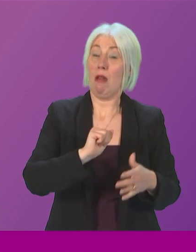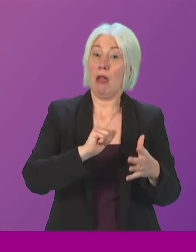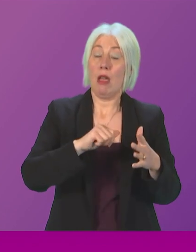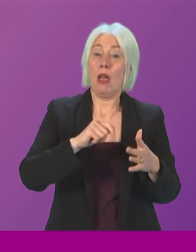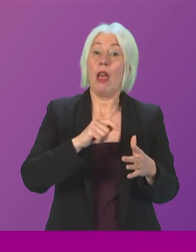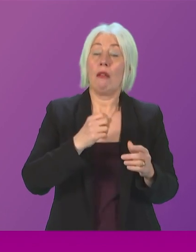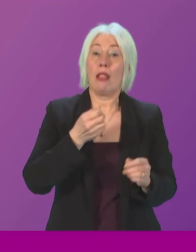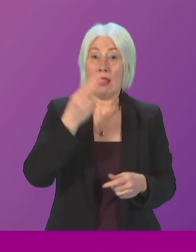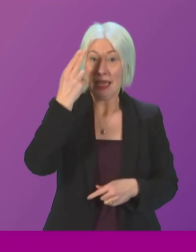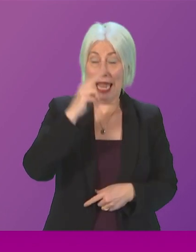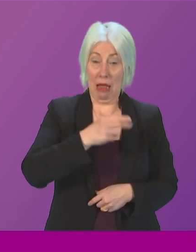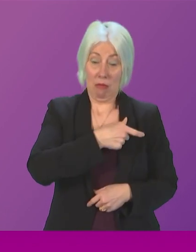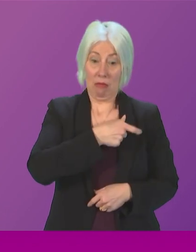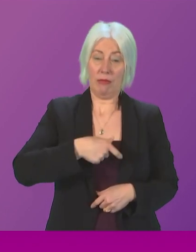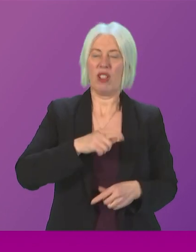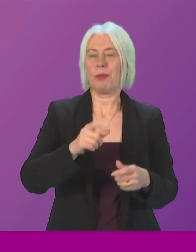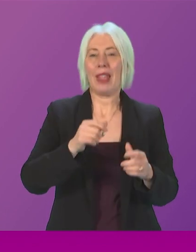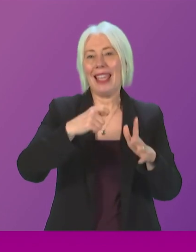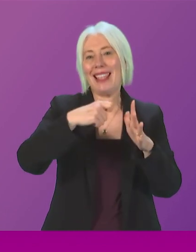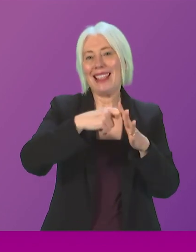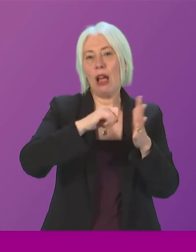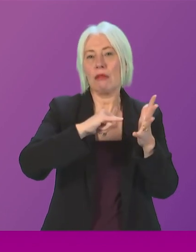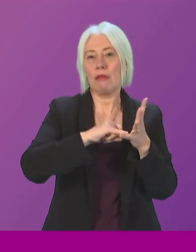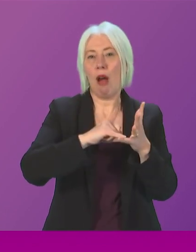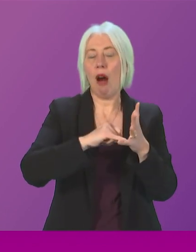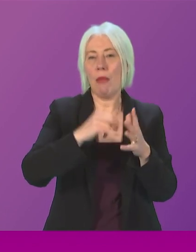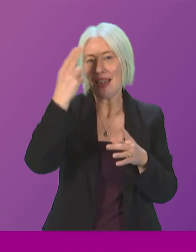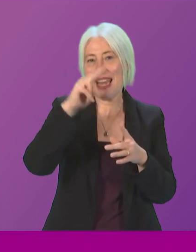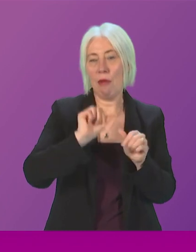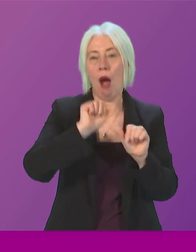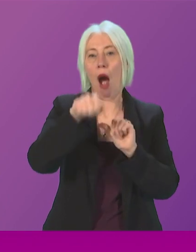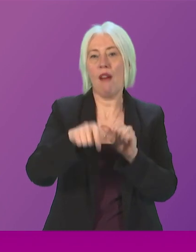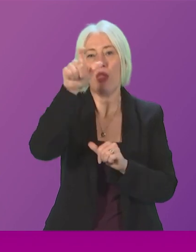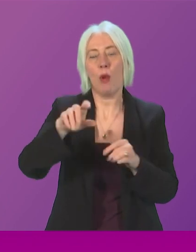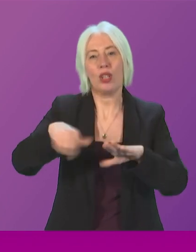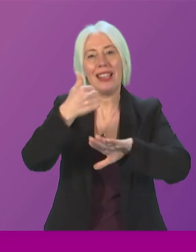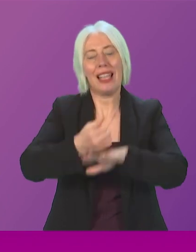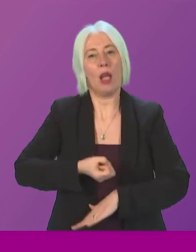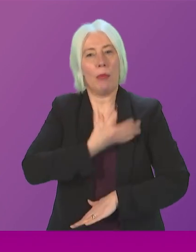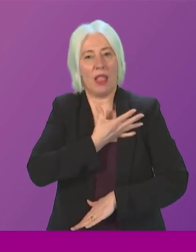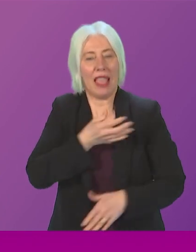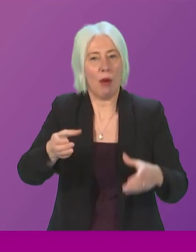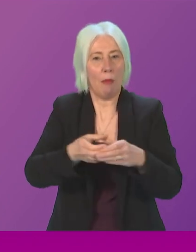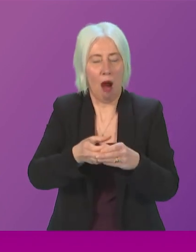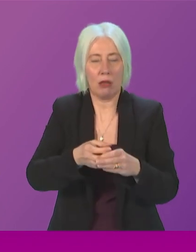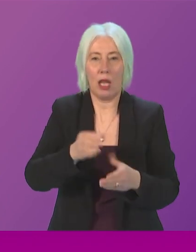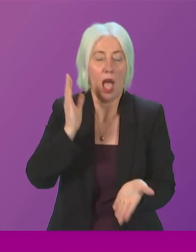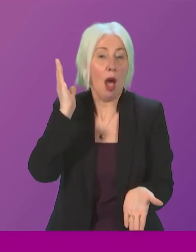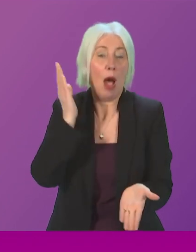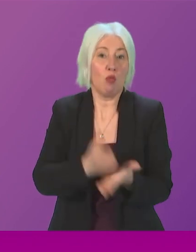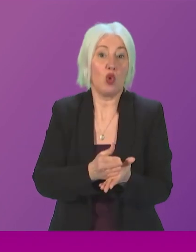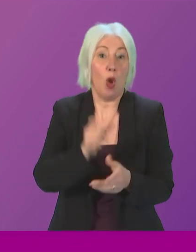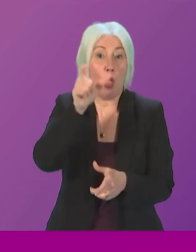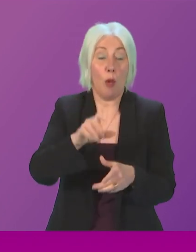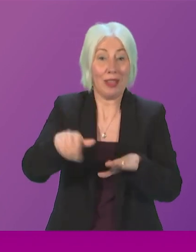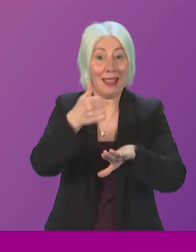named after the founder of the Labour Party but if Keir Hardy could see the state of the Labour Party then he would be burling in his